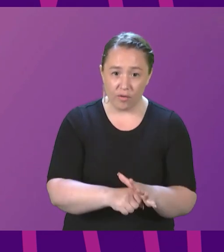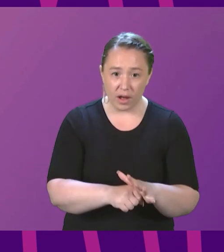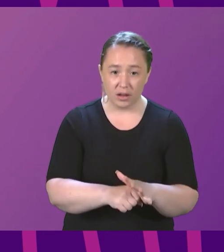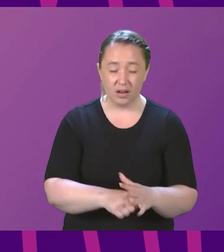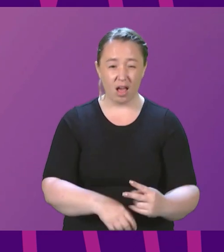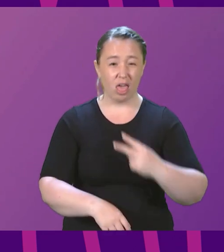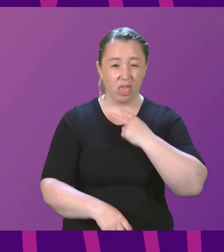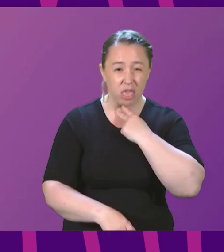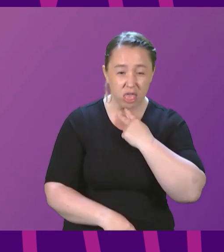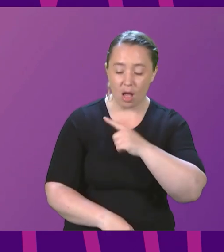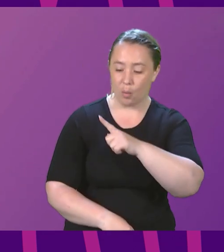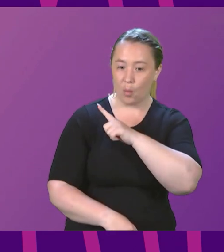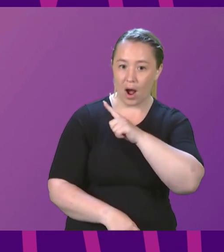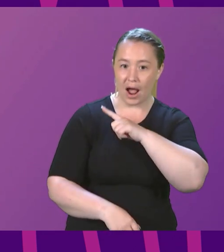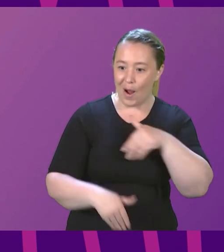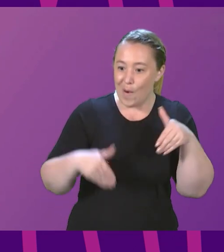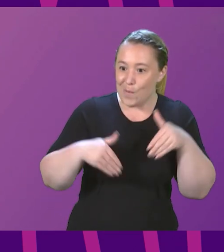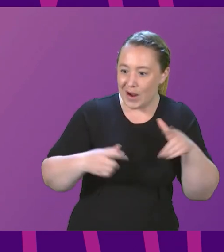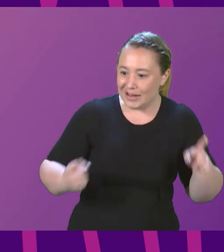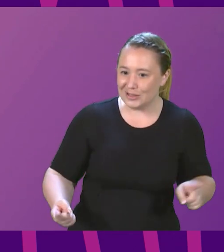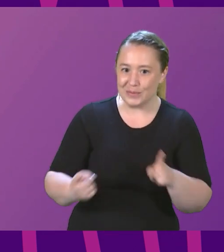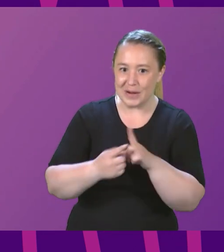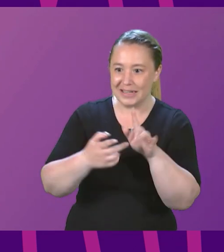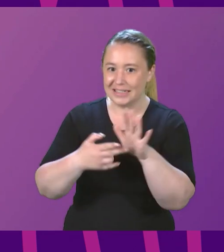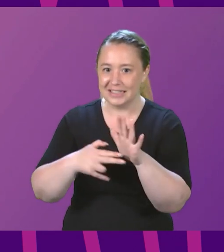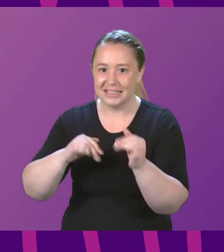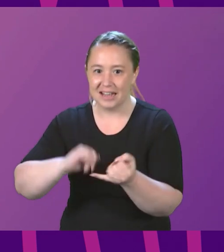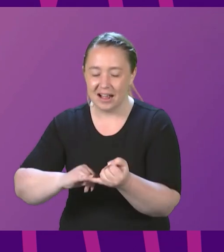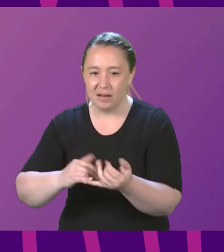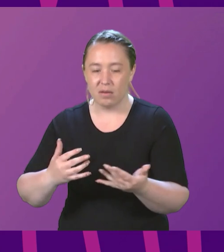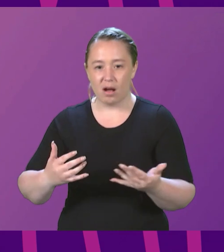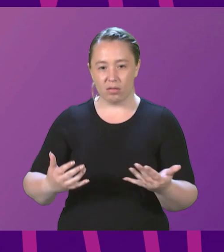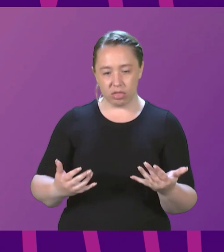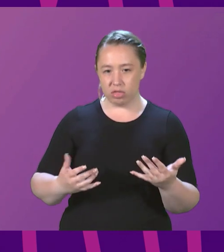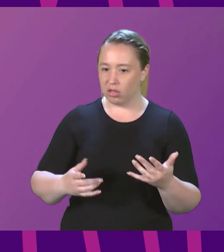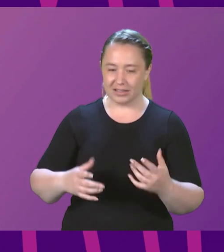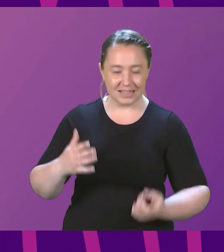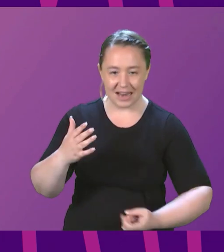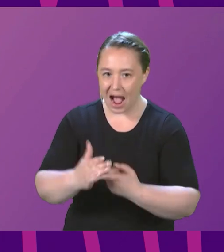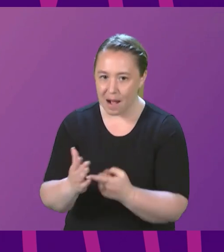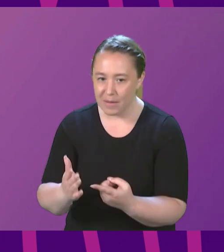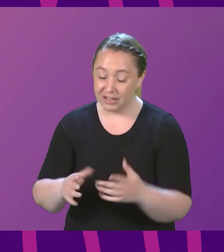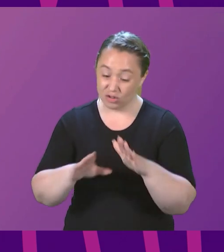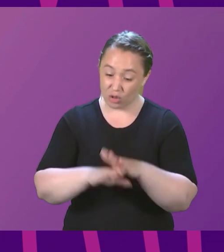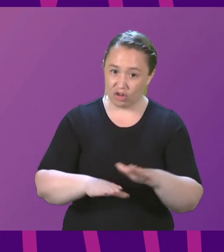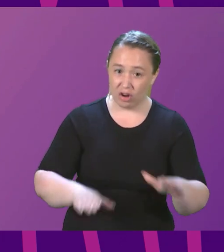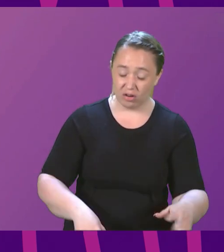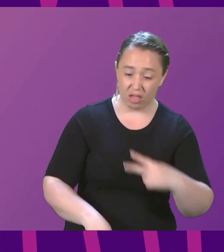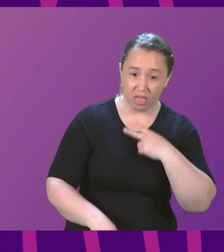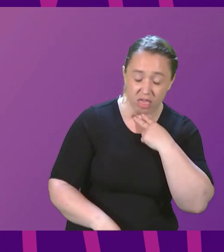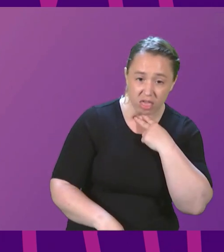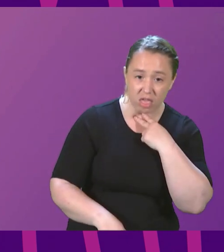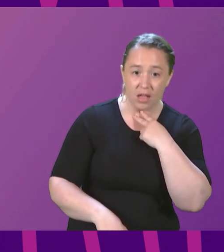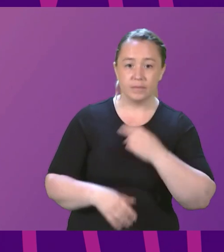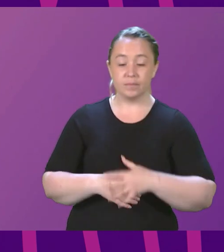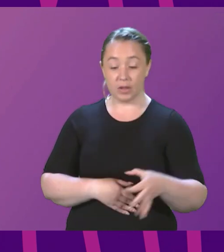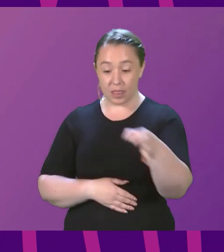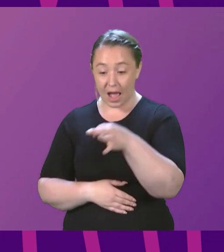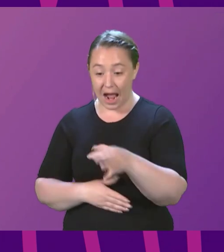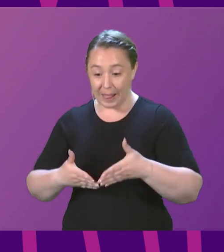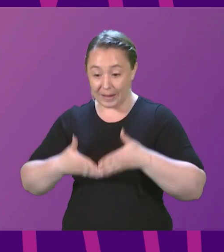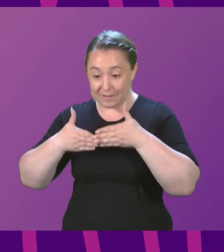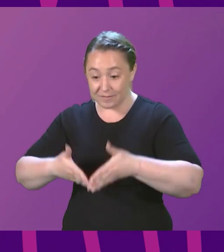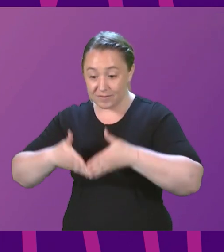in the cold outside Parliament this afternoon can think of better uses of our time. The island ferry passengers, the